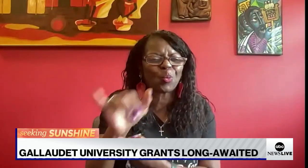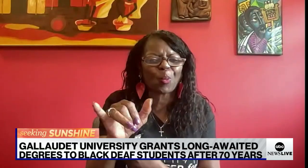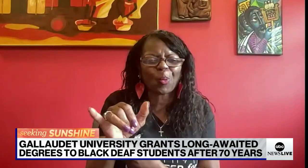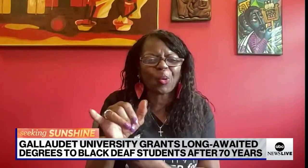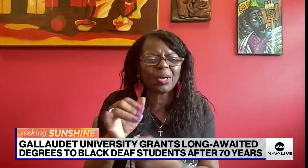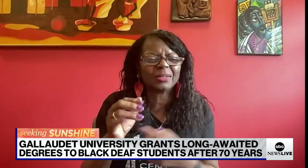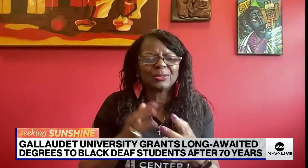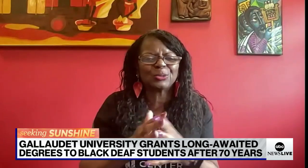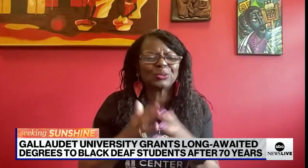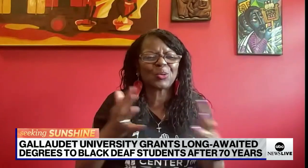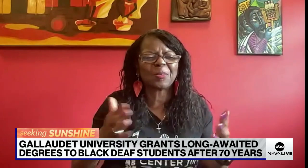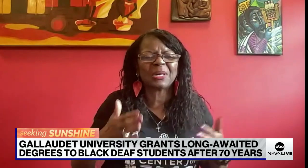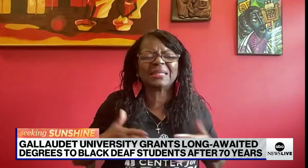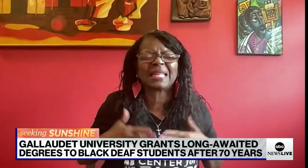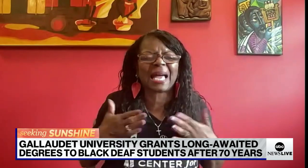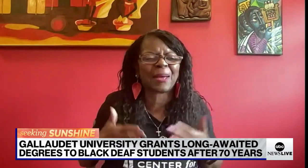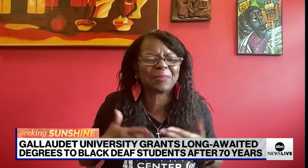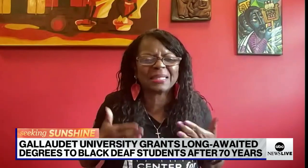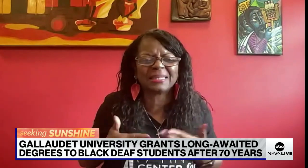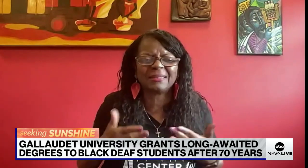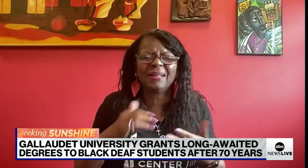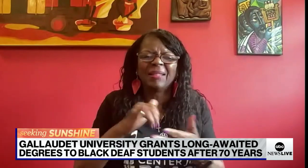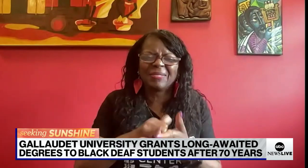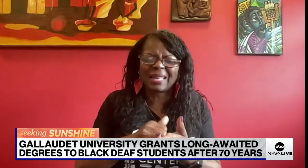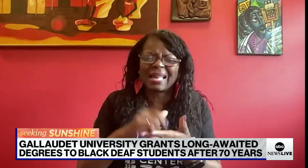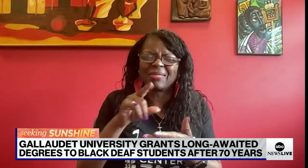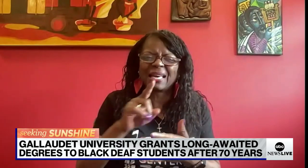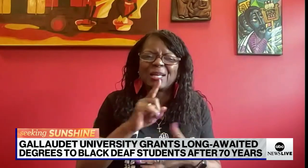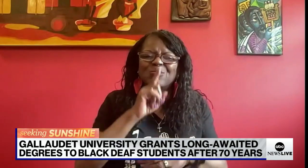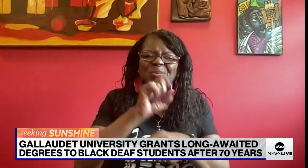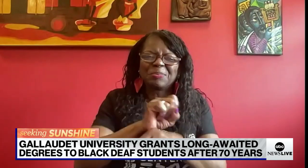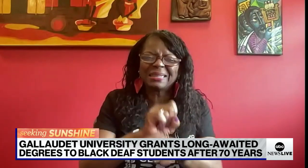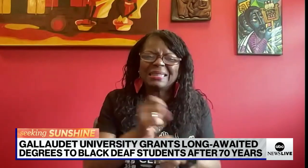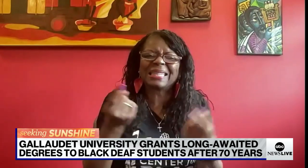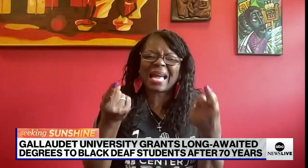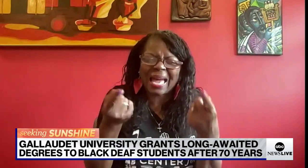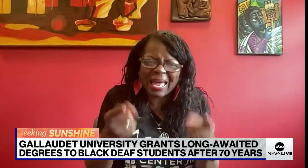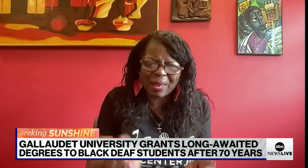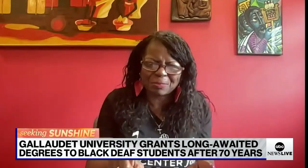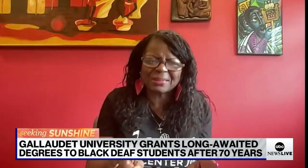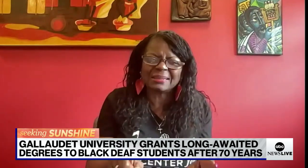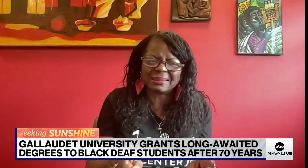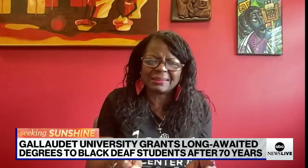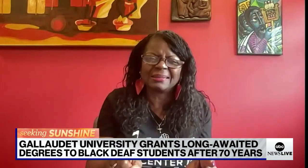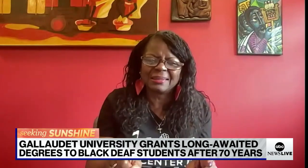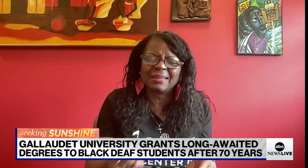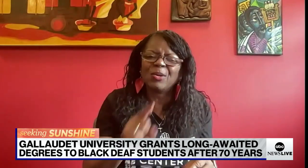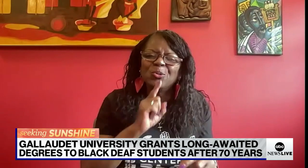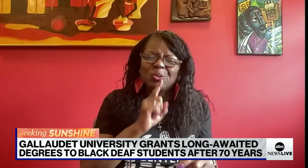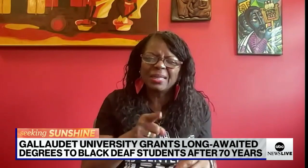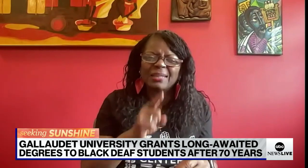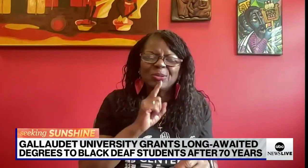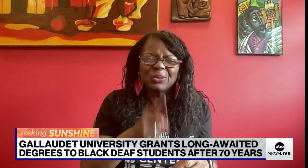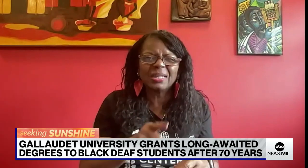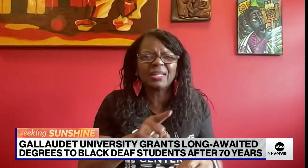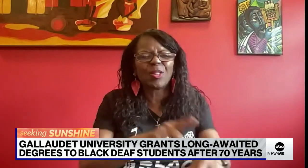There was so much joy that filled the room, so much happiness that this was actually taking place.